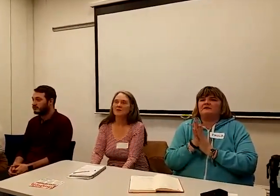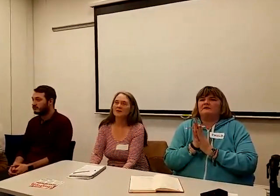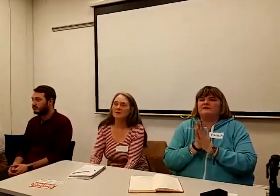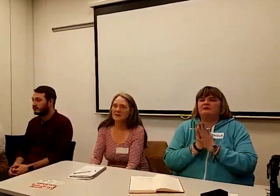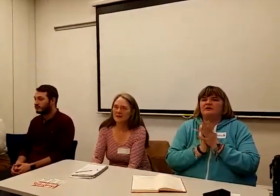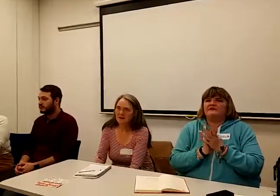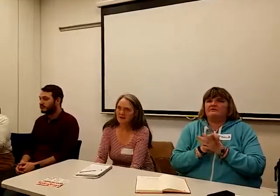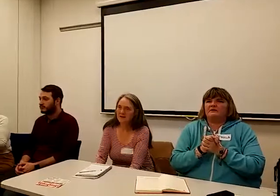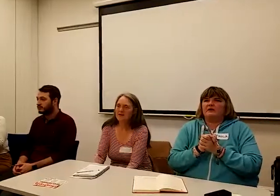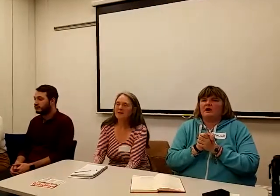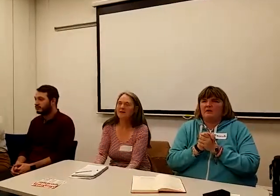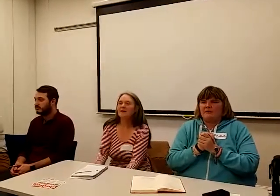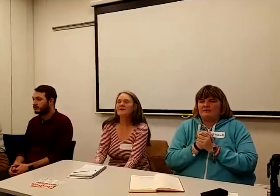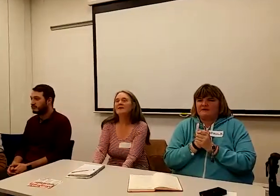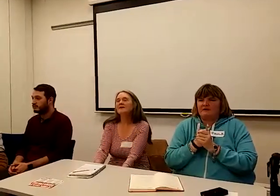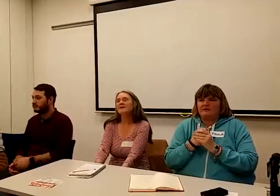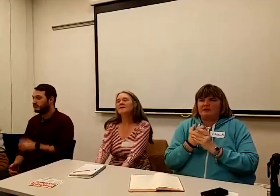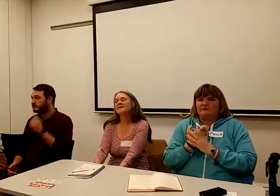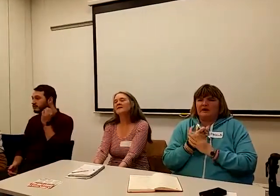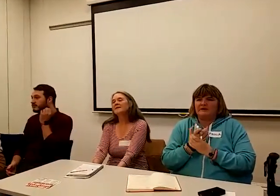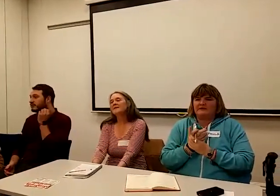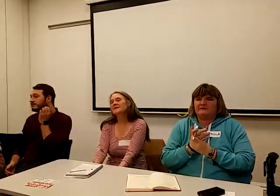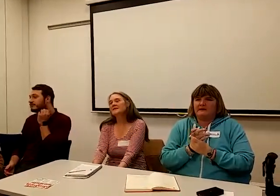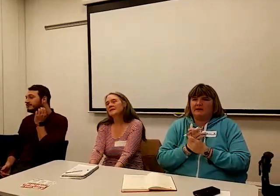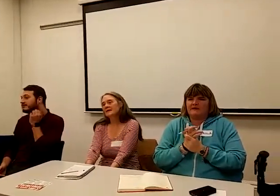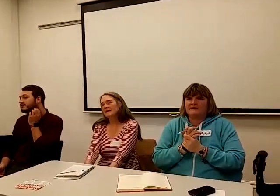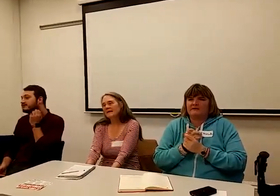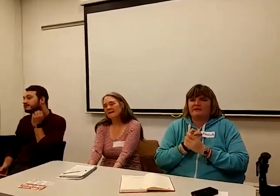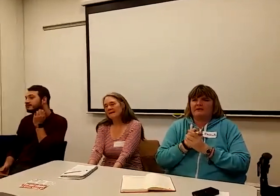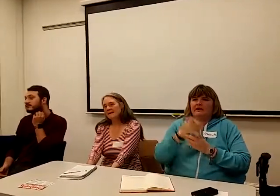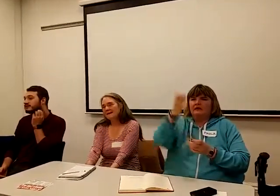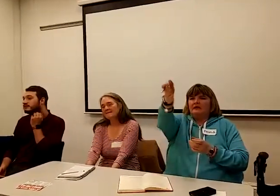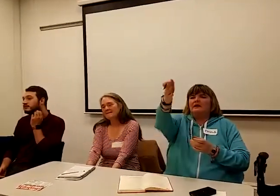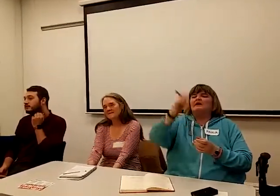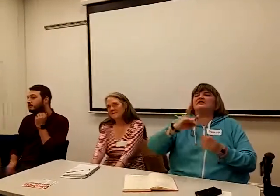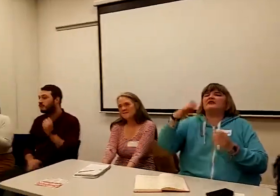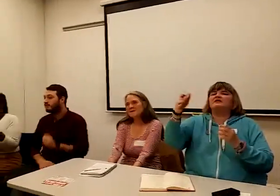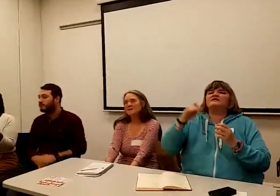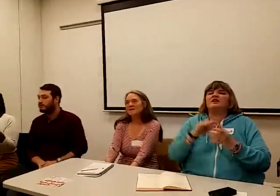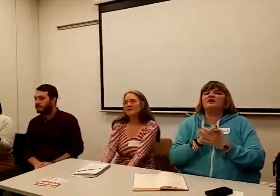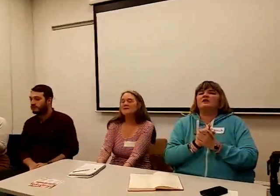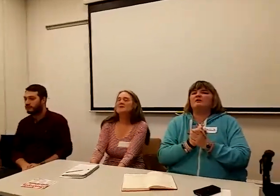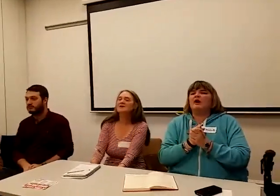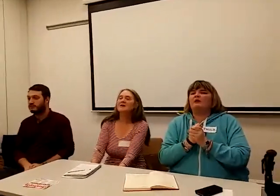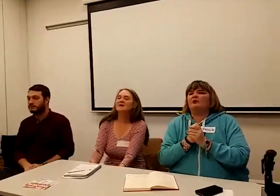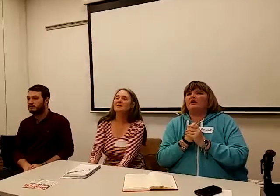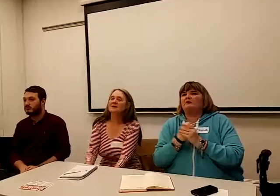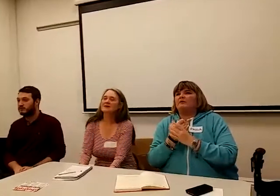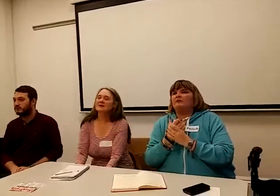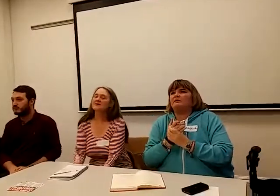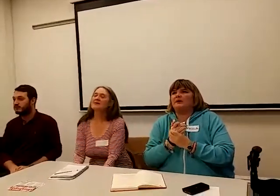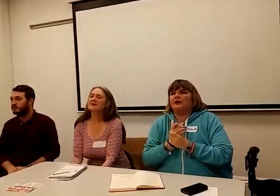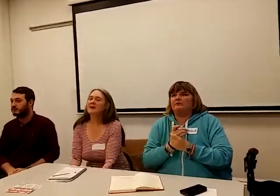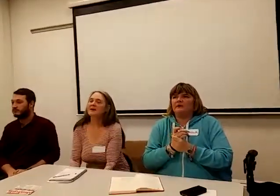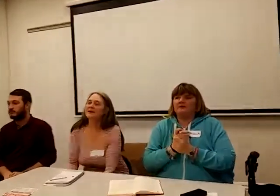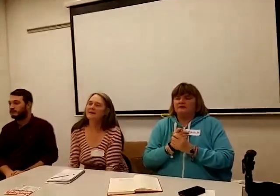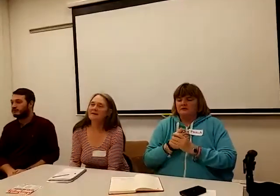under 40 minutes. So, we've got to come up with some concrete plans to feed back to the Feneri. So, can you say who you are and where you're from, if you can? Yeah.